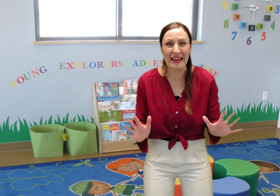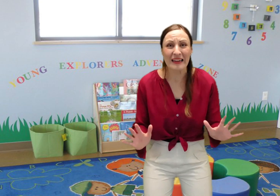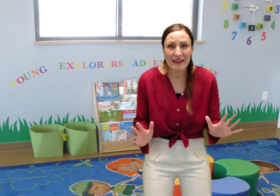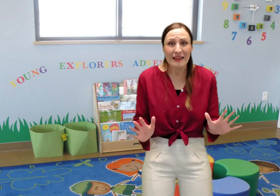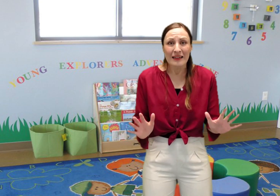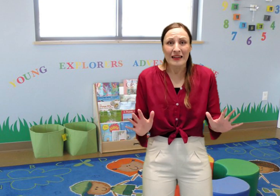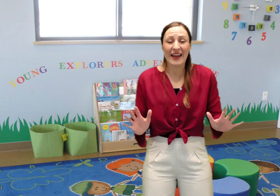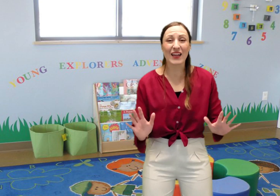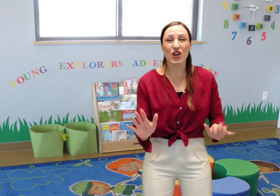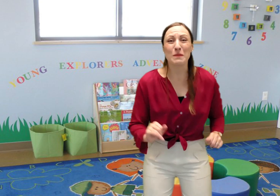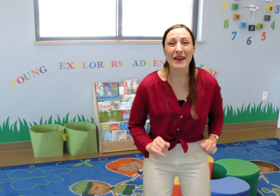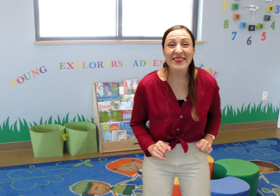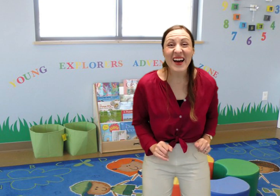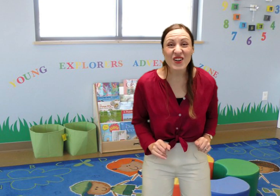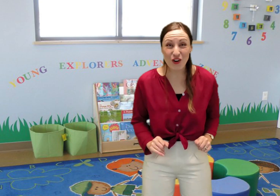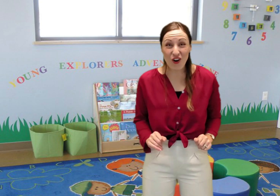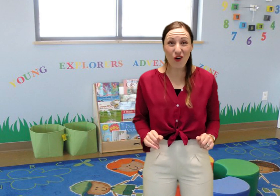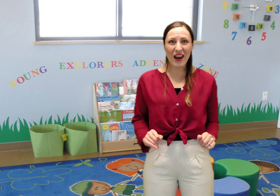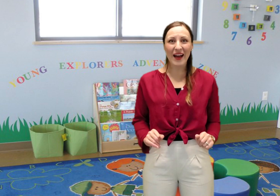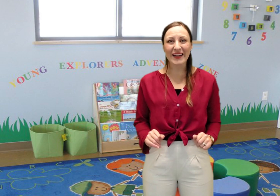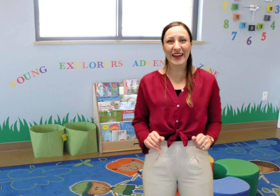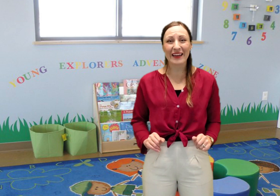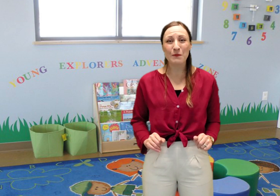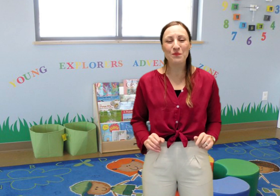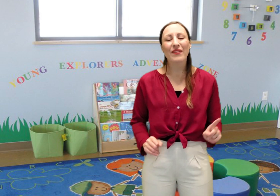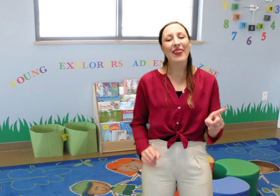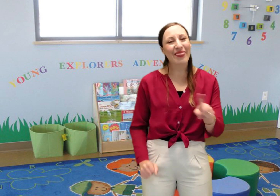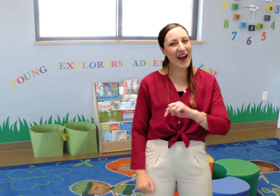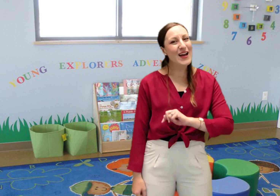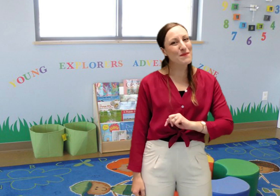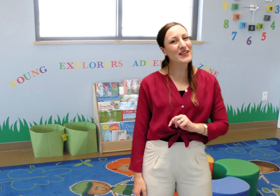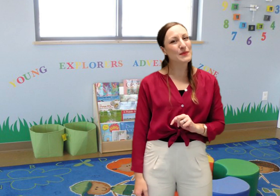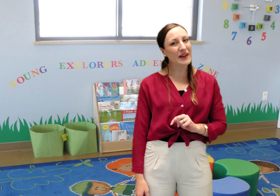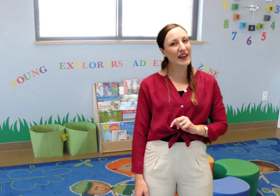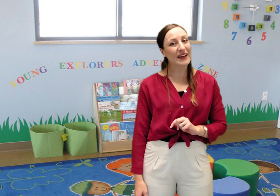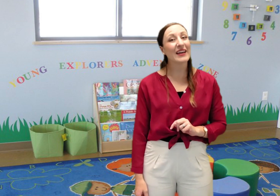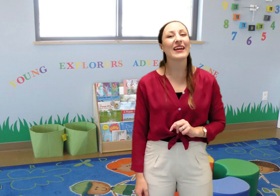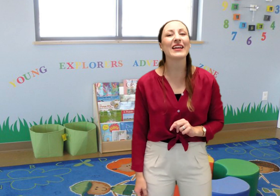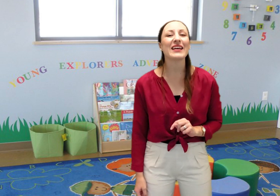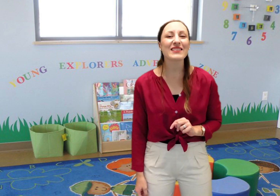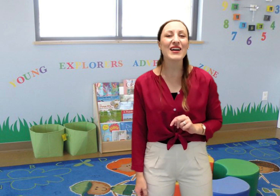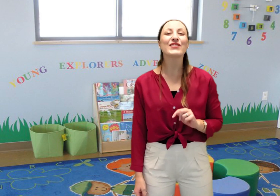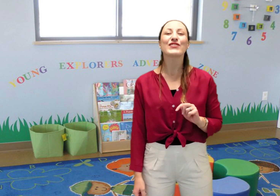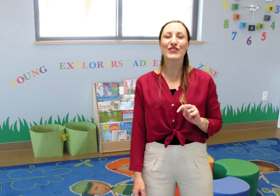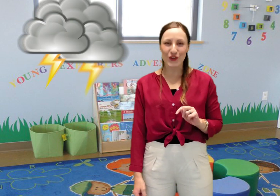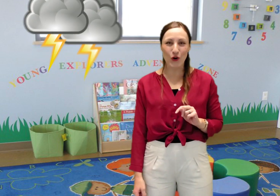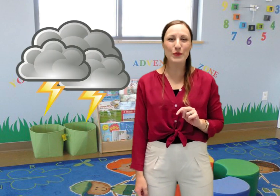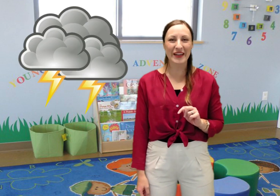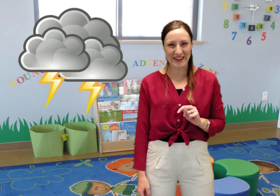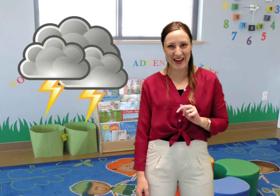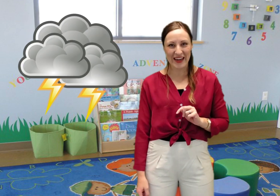it could be thunder or lightning that must mean it is a stormy day